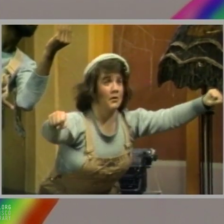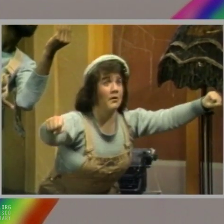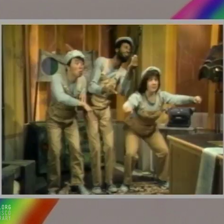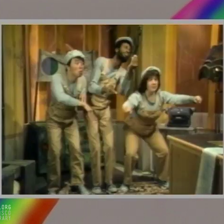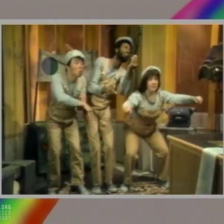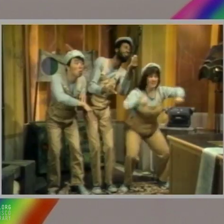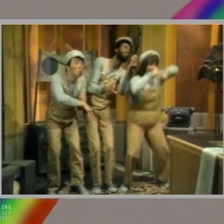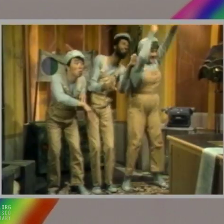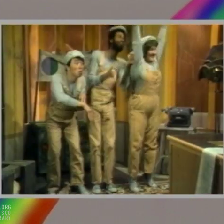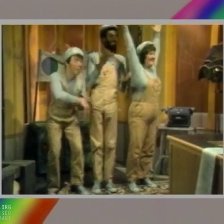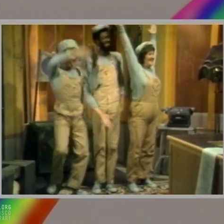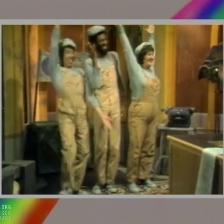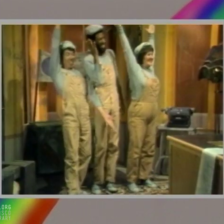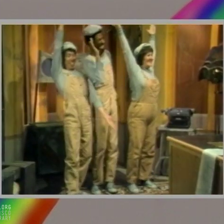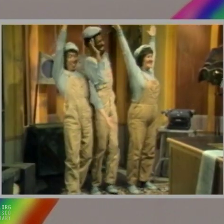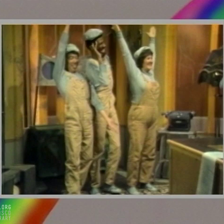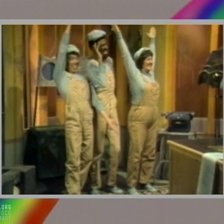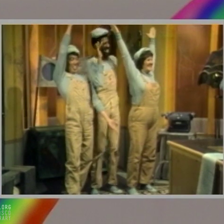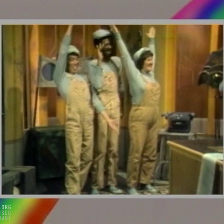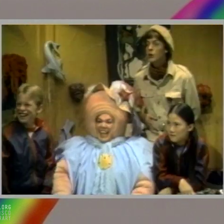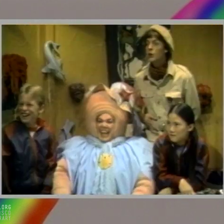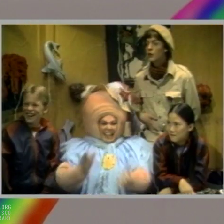It's a big race without a winner.